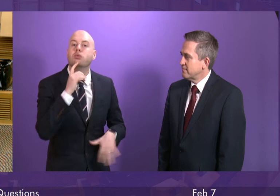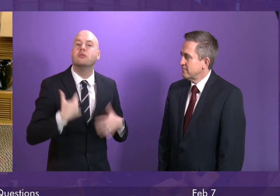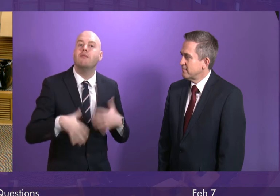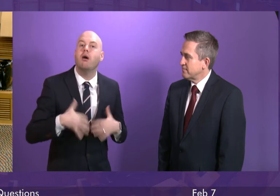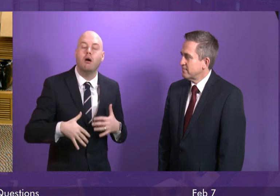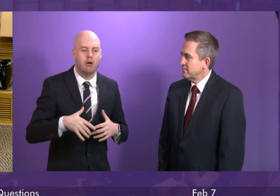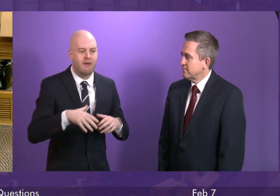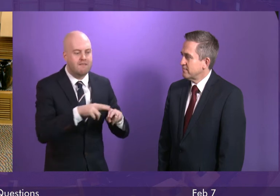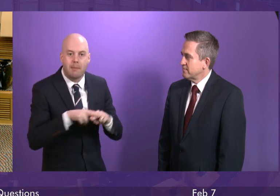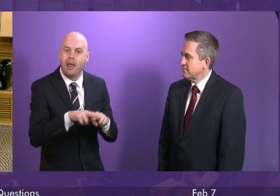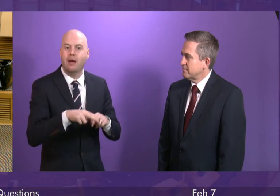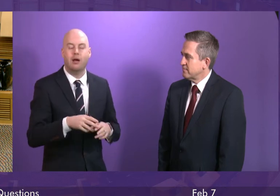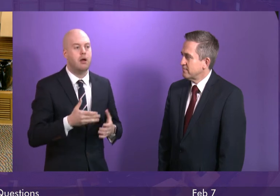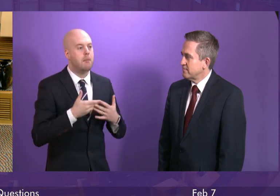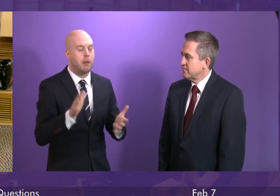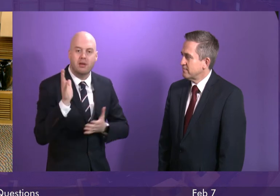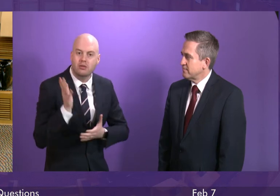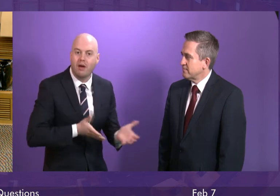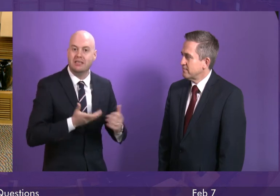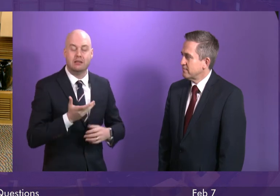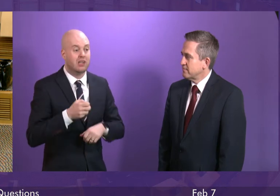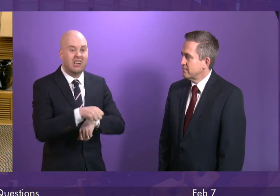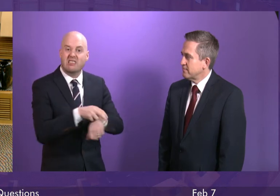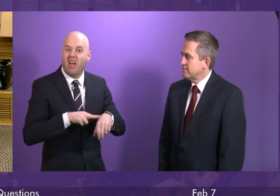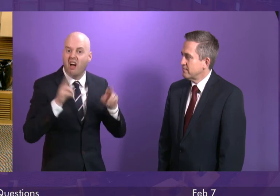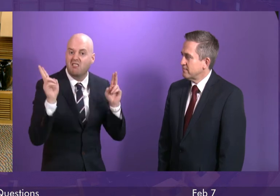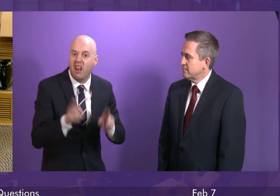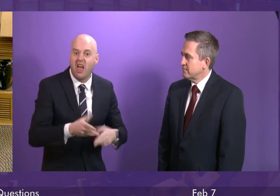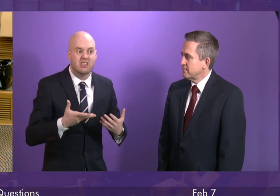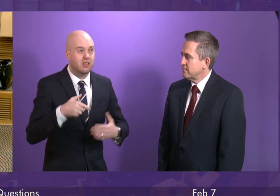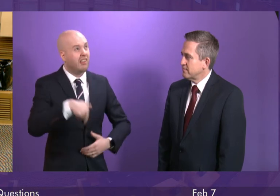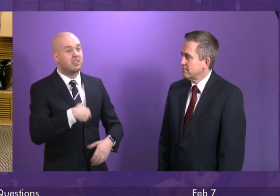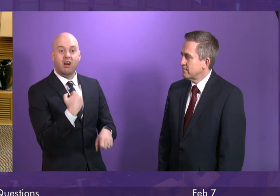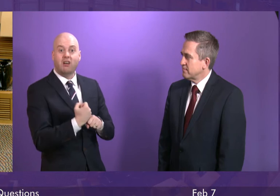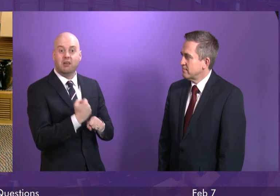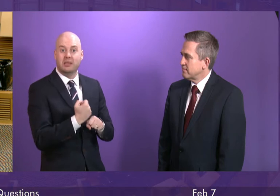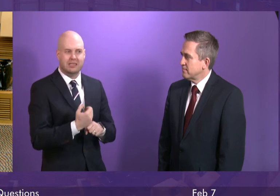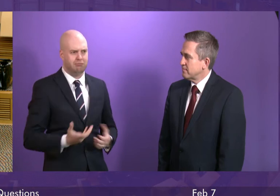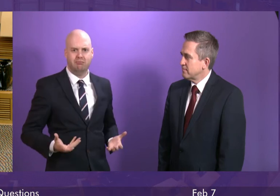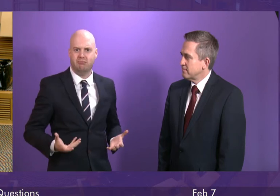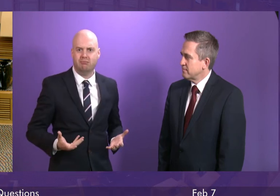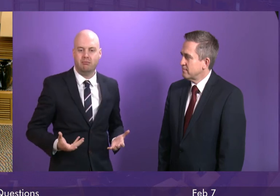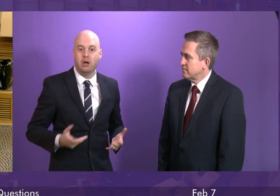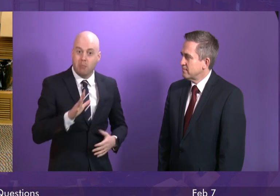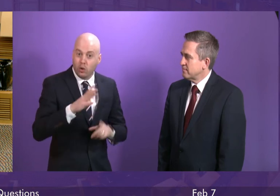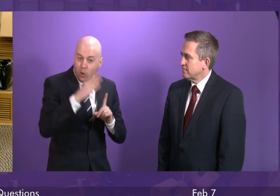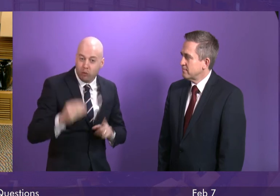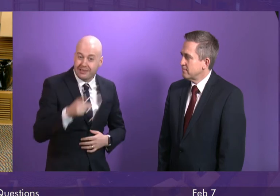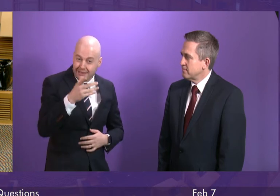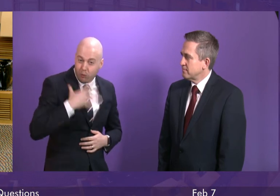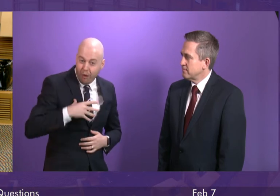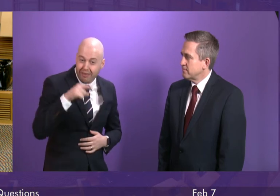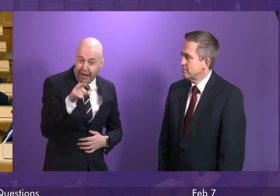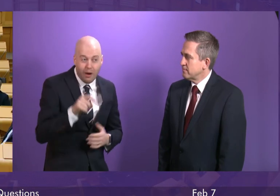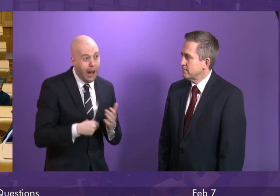punishing public services, reducing staff numbers, this Government wouldn't count it as that. But that's what the Tories wanted to inflict